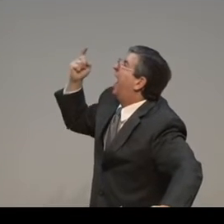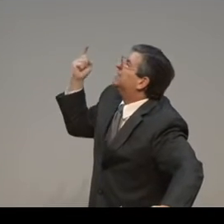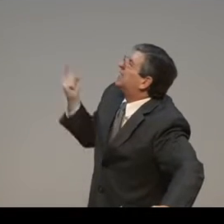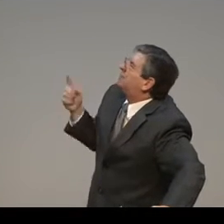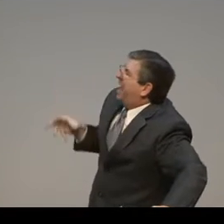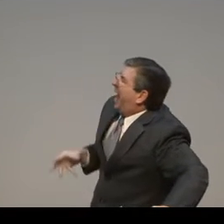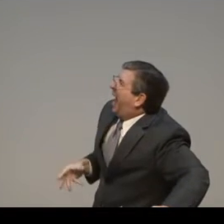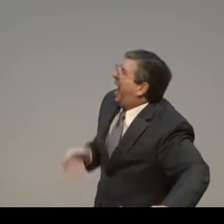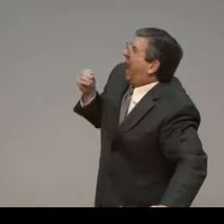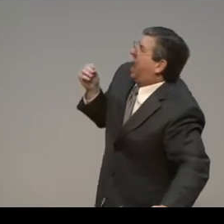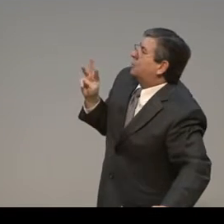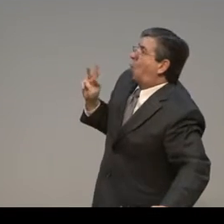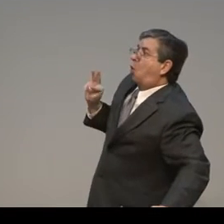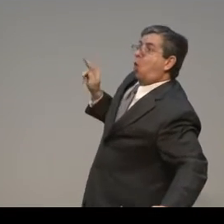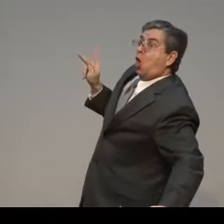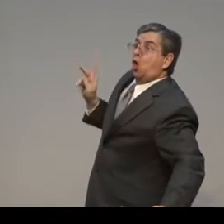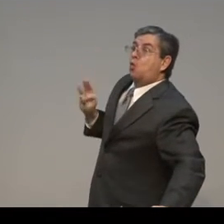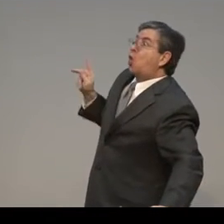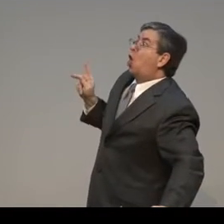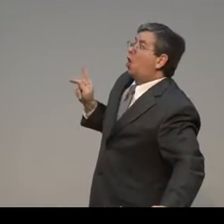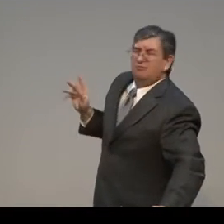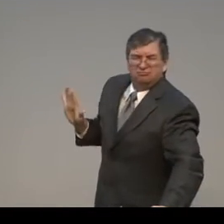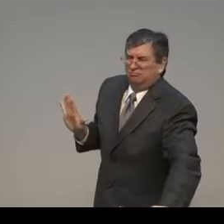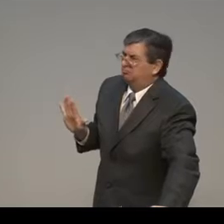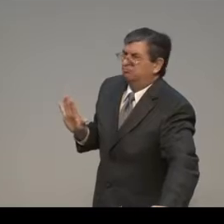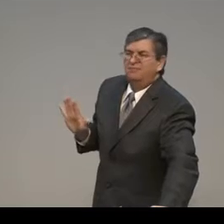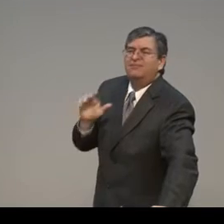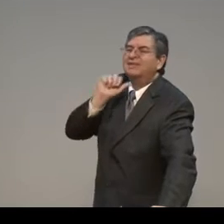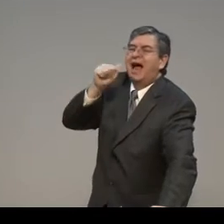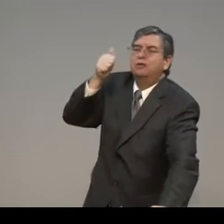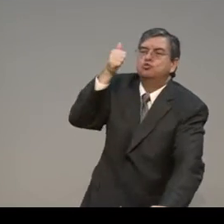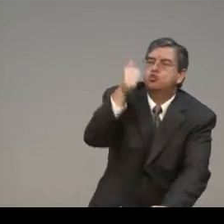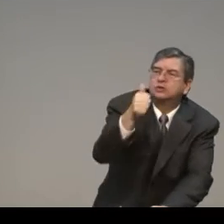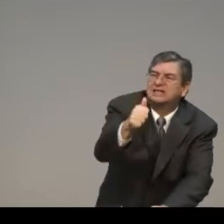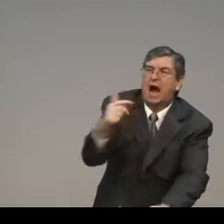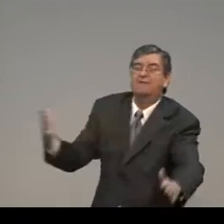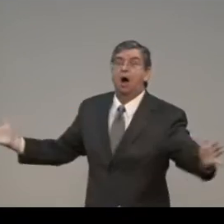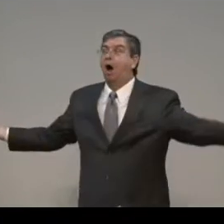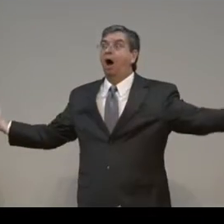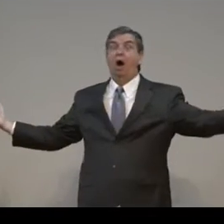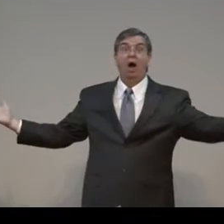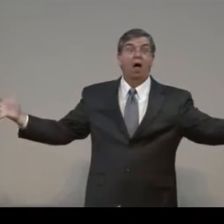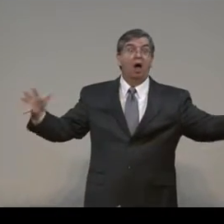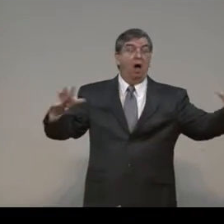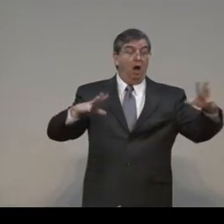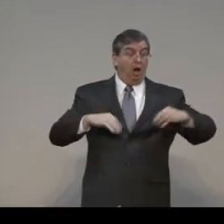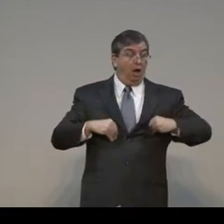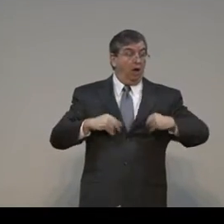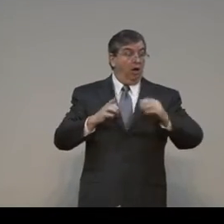of Jesus. When we talk about work and doing something that we